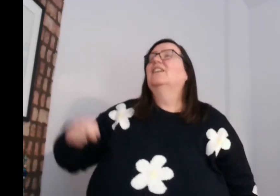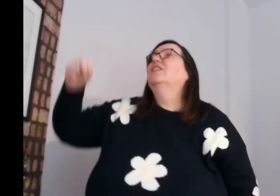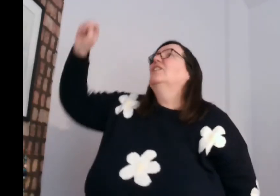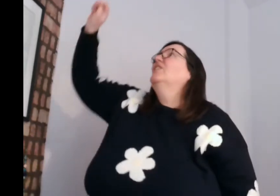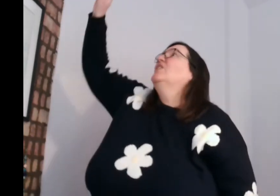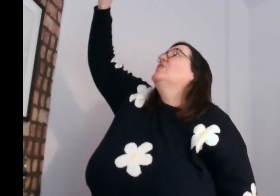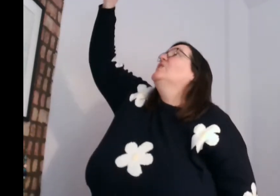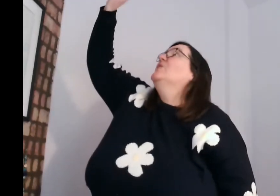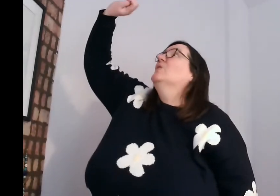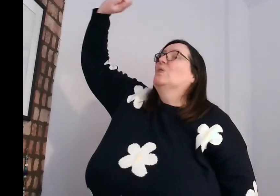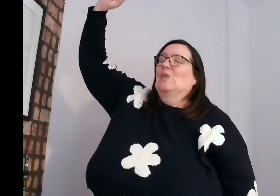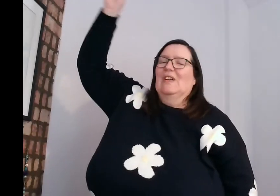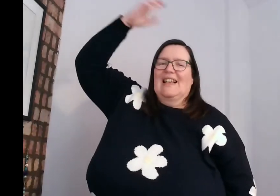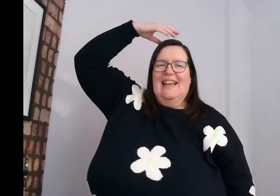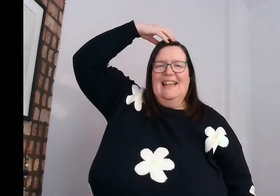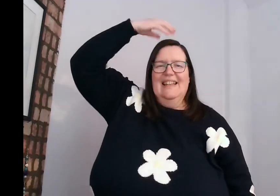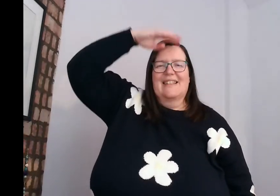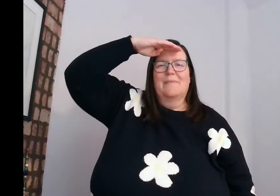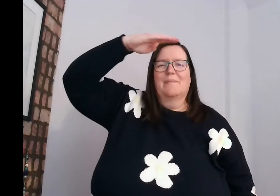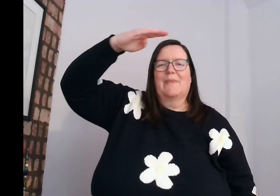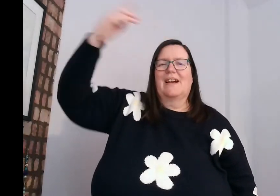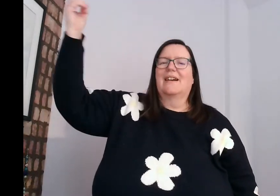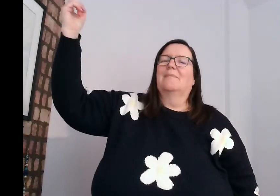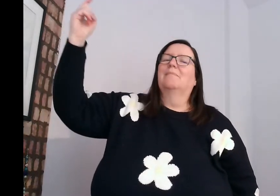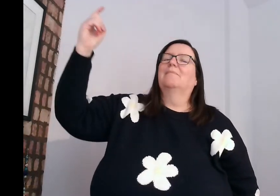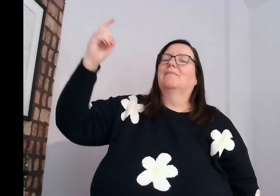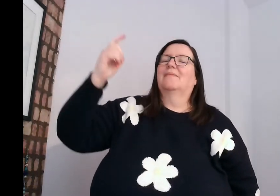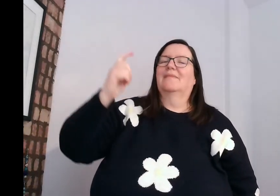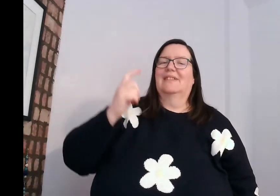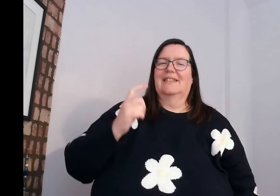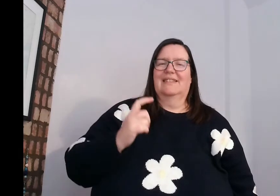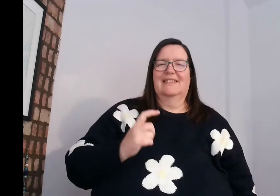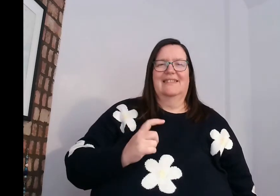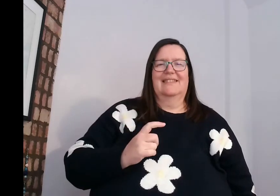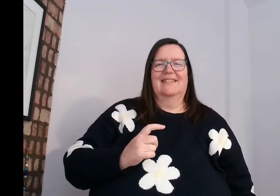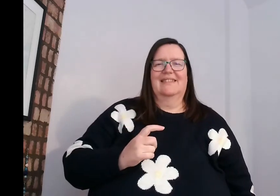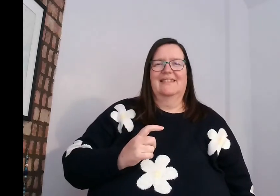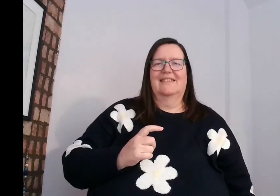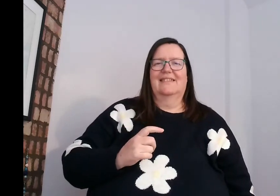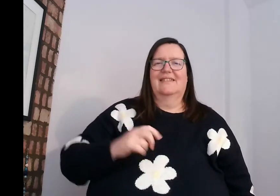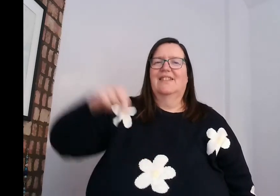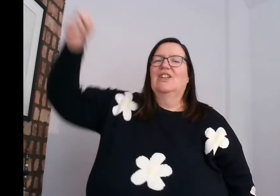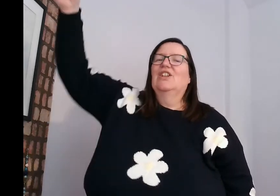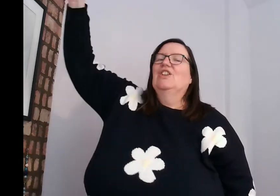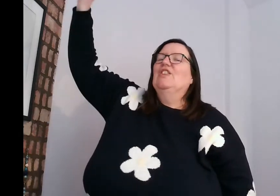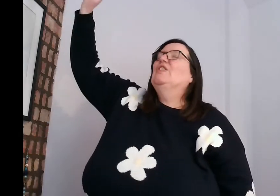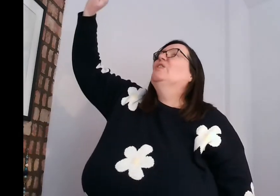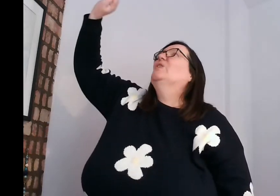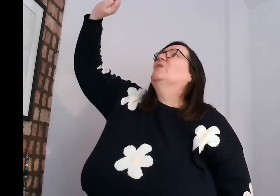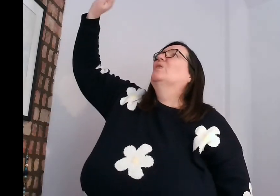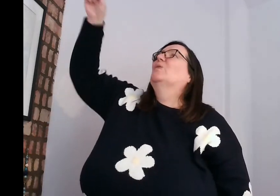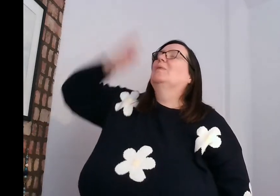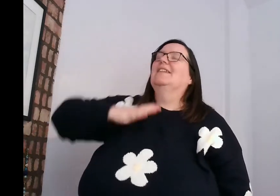Your kingdom come, your will